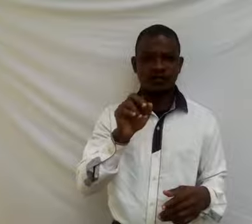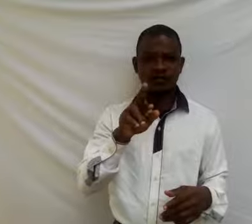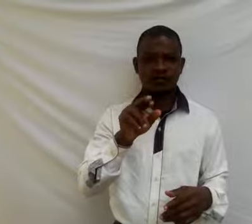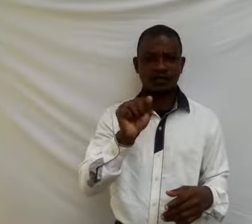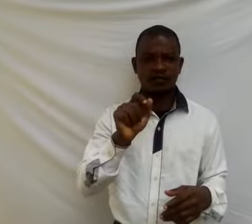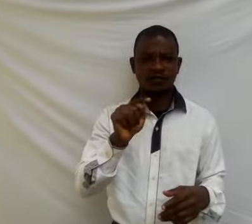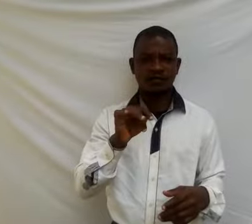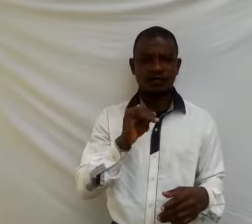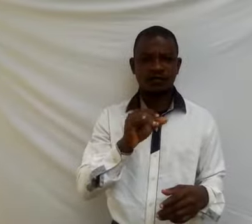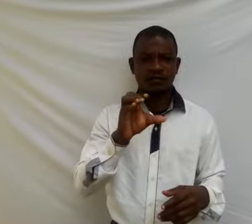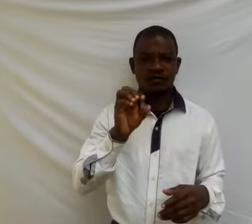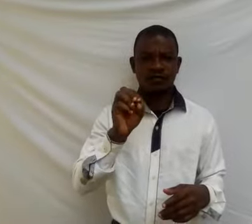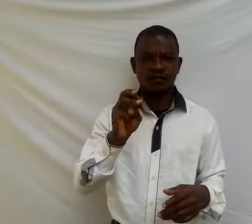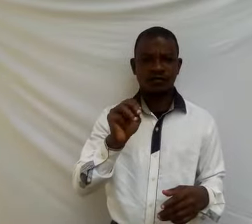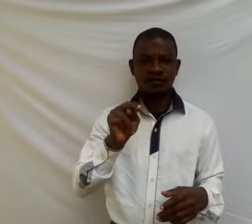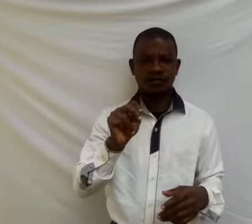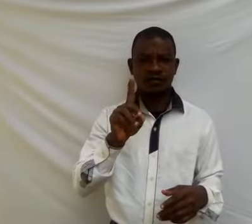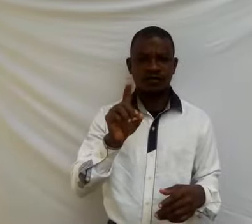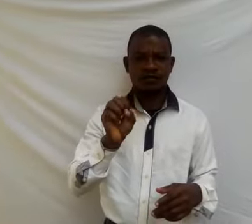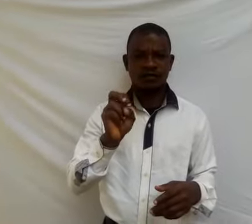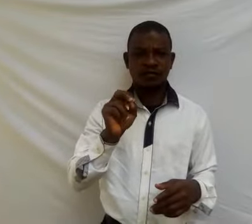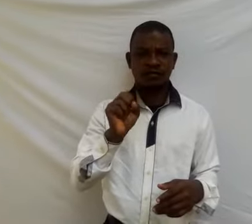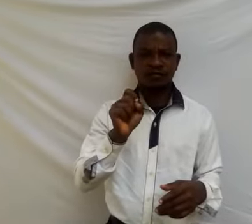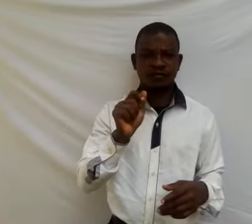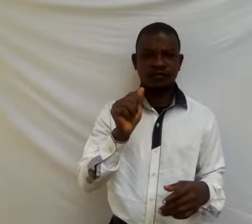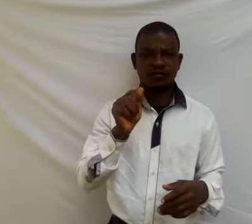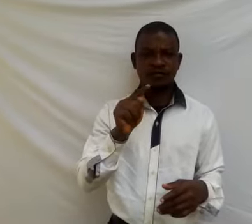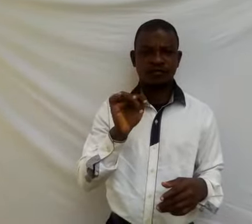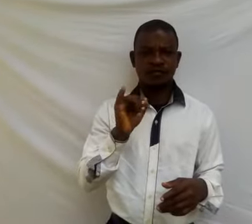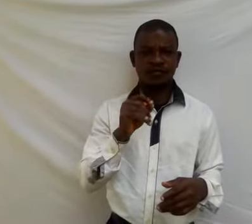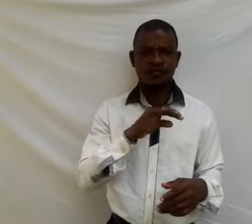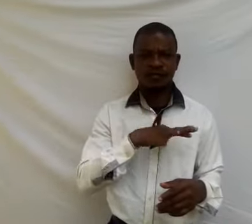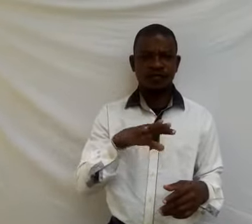condensation, and excretion.